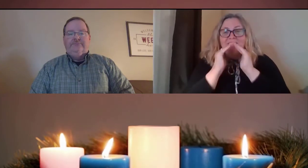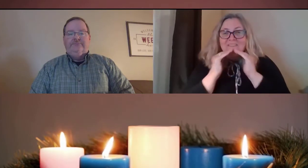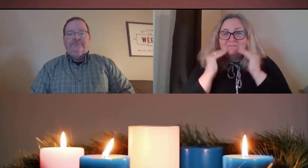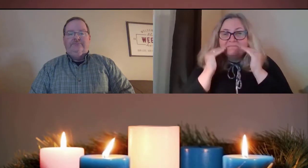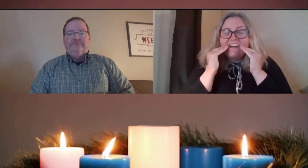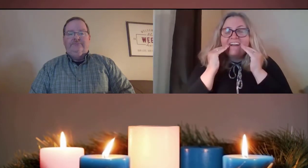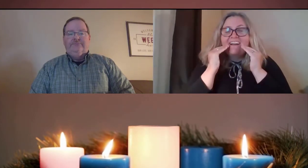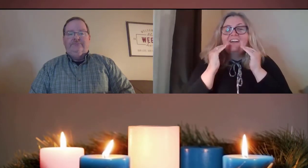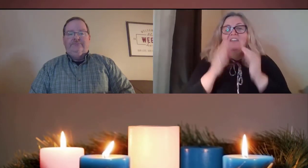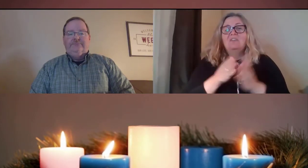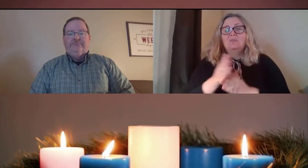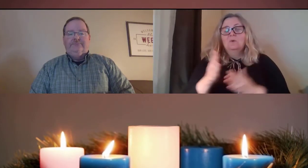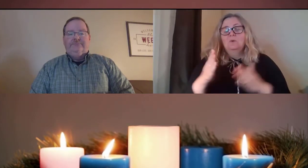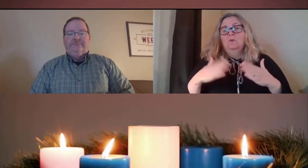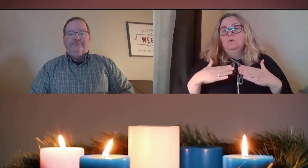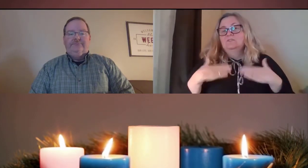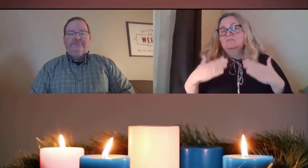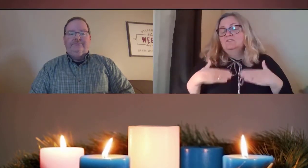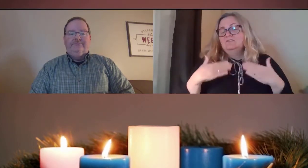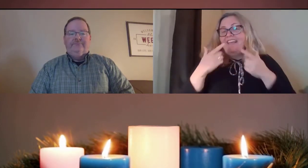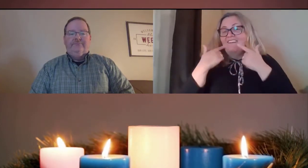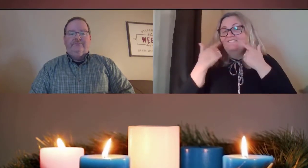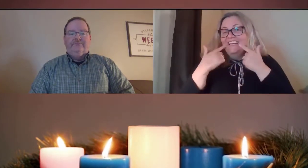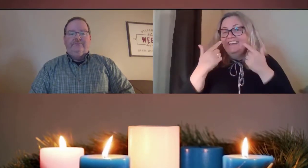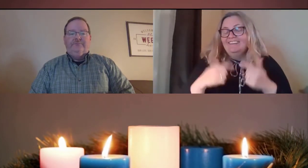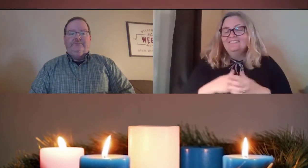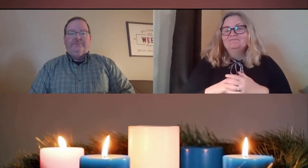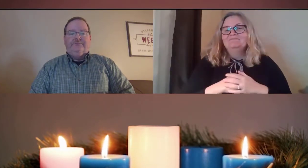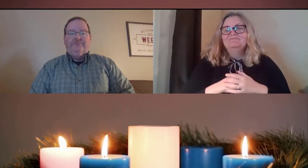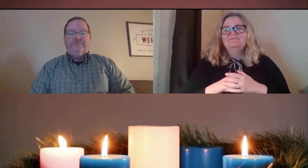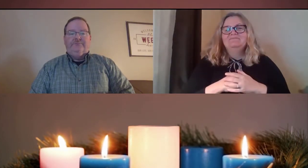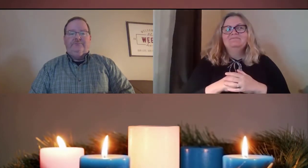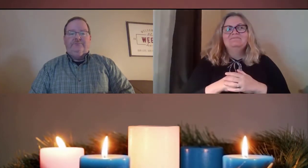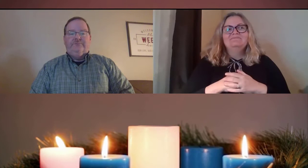holding hands, through smiles, through laughter.